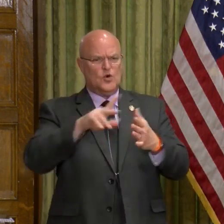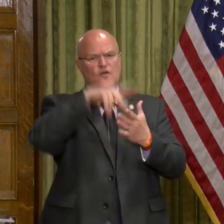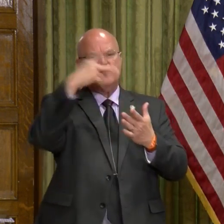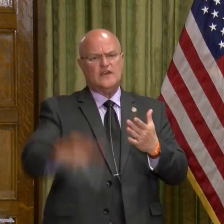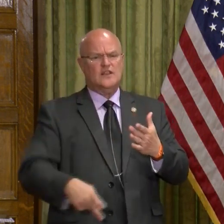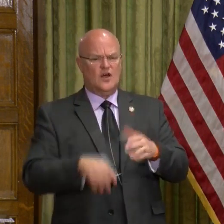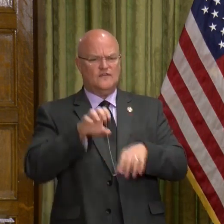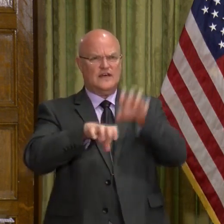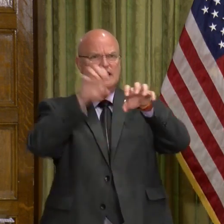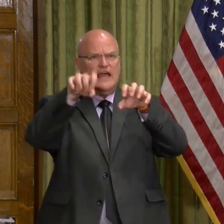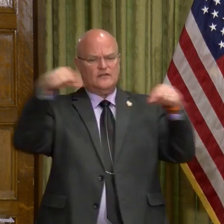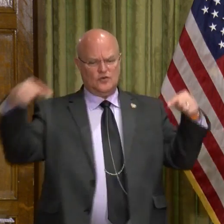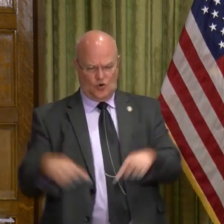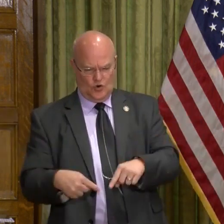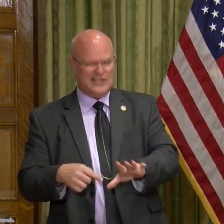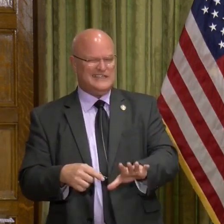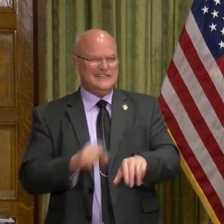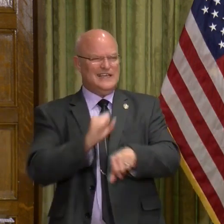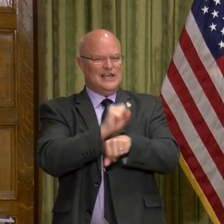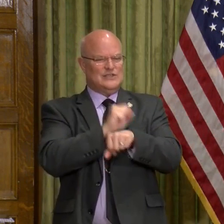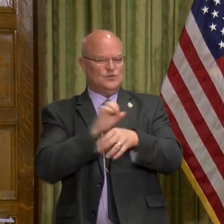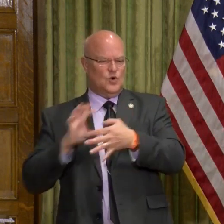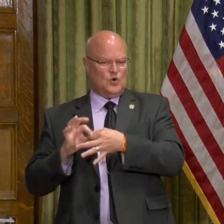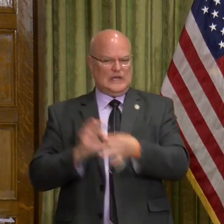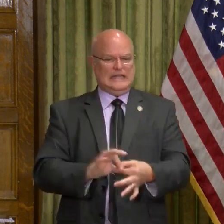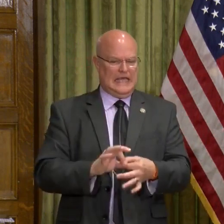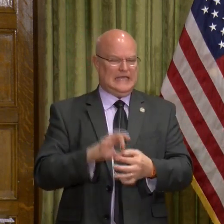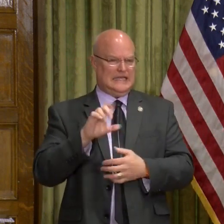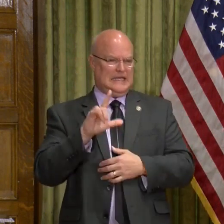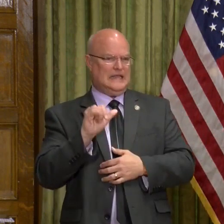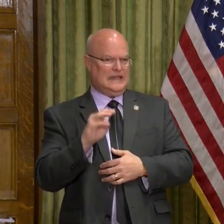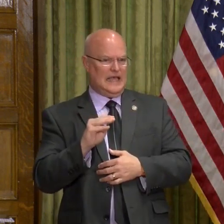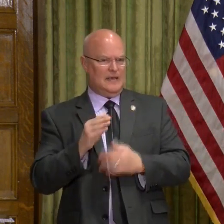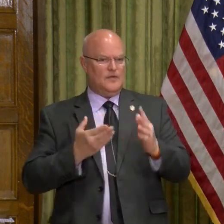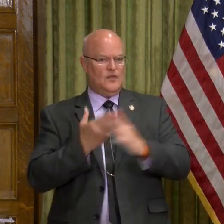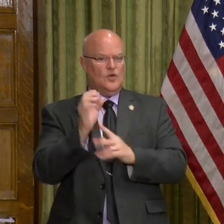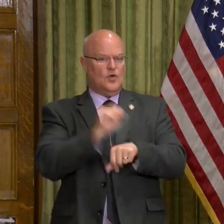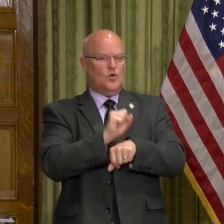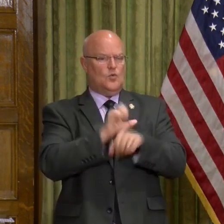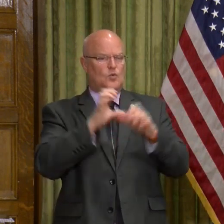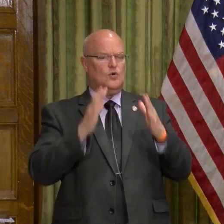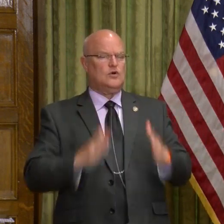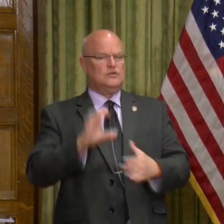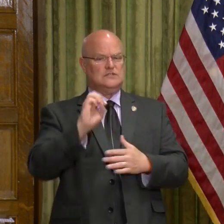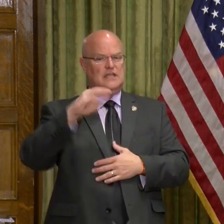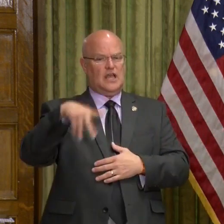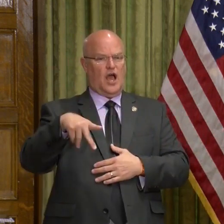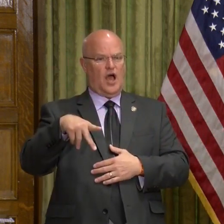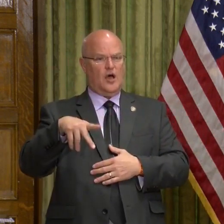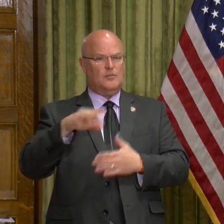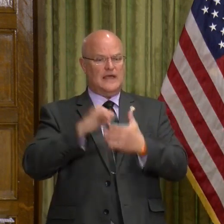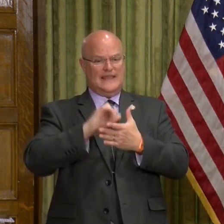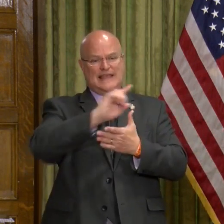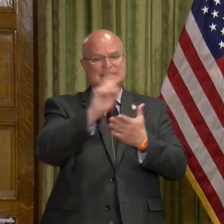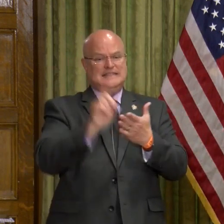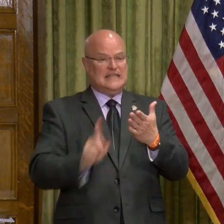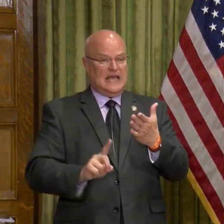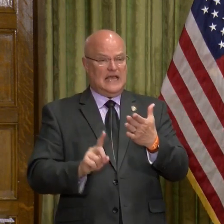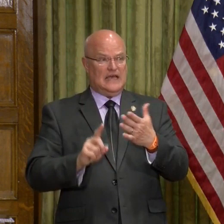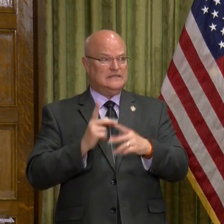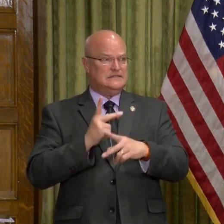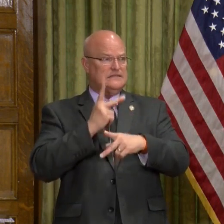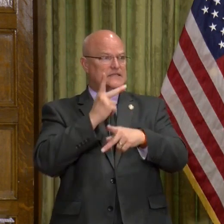off a ladder and got hurt. It's a work-related claim that goes through our workers' comp commission. And the whole design is to keep